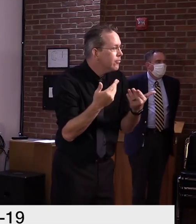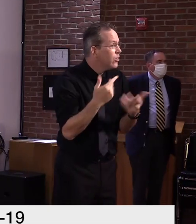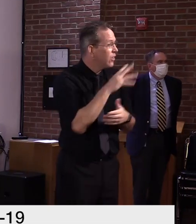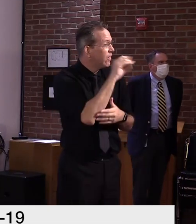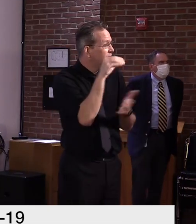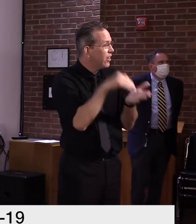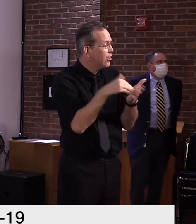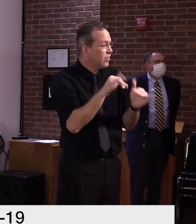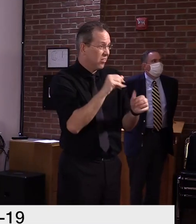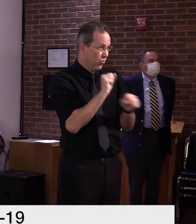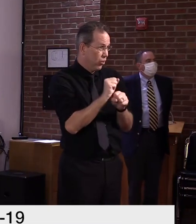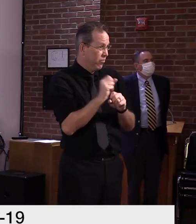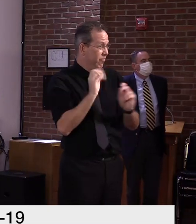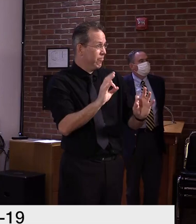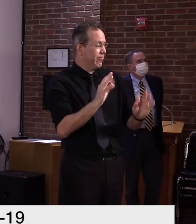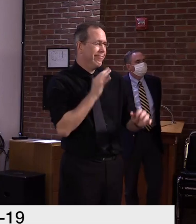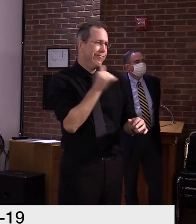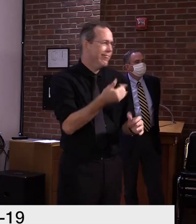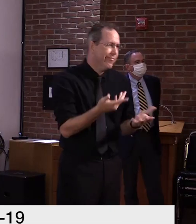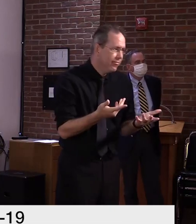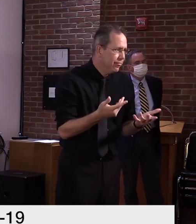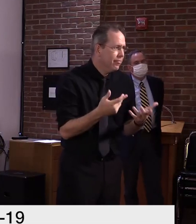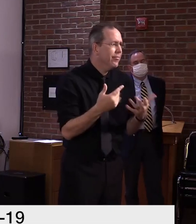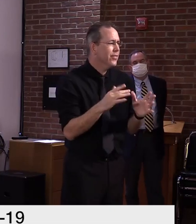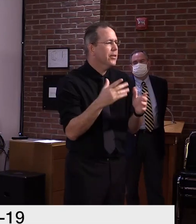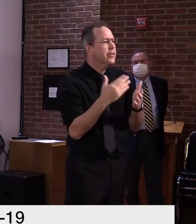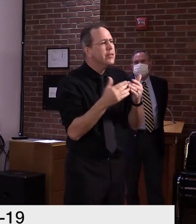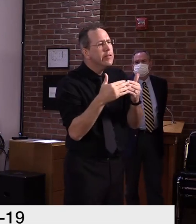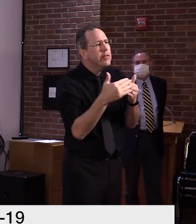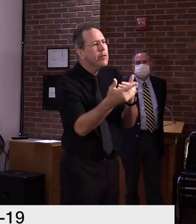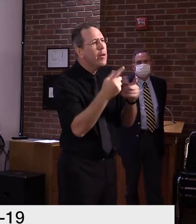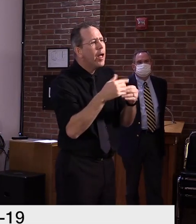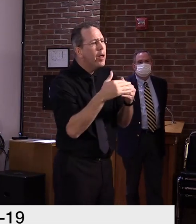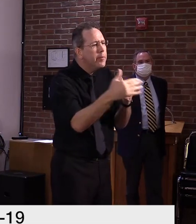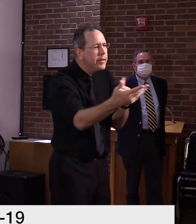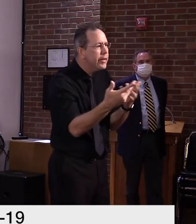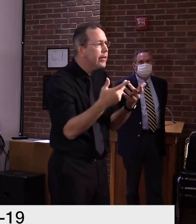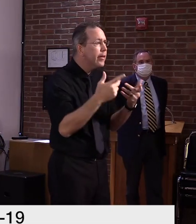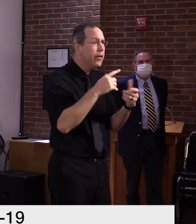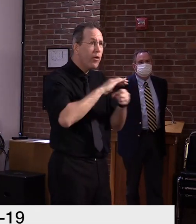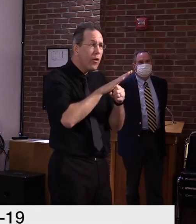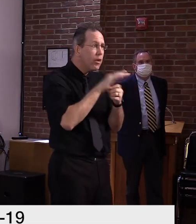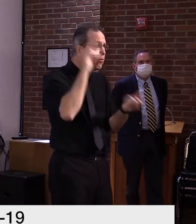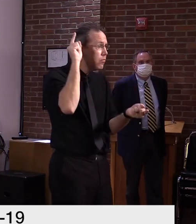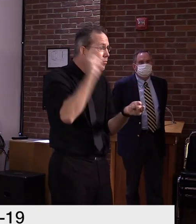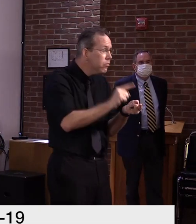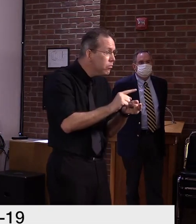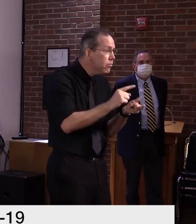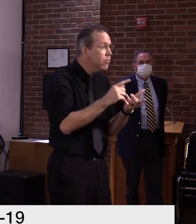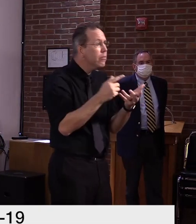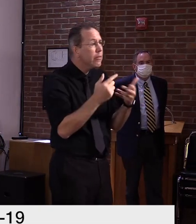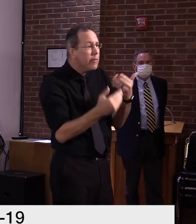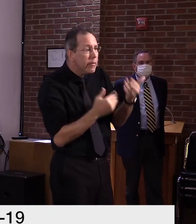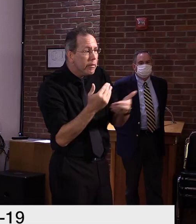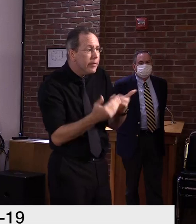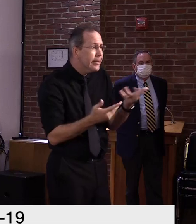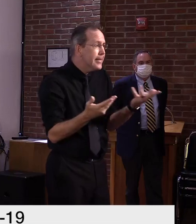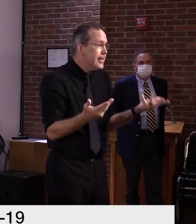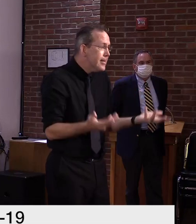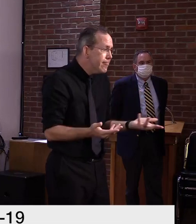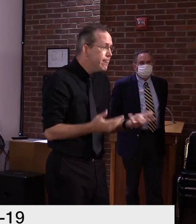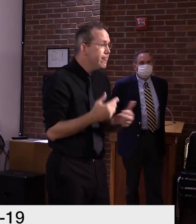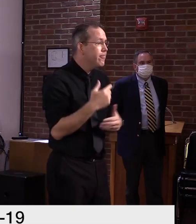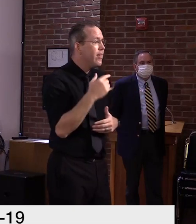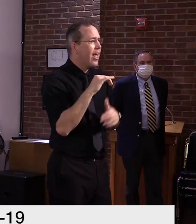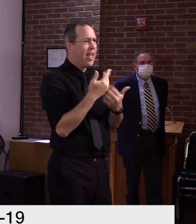how the pandemic unfolds and whether it has any effect on us here and whether we can continue to